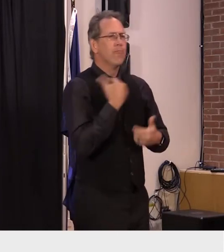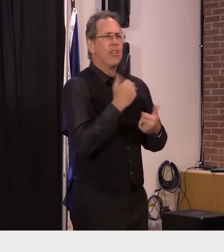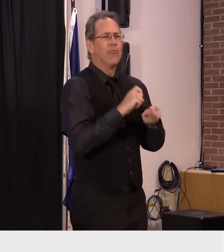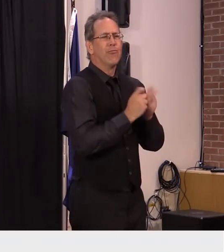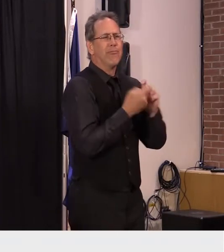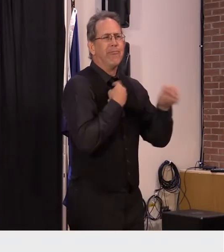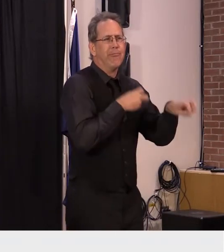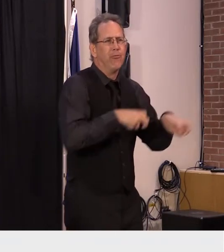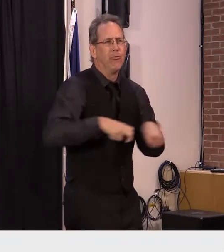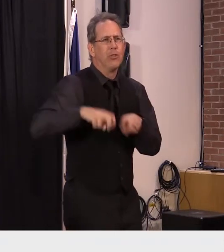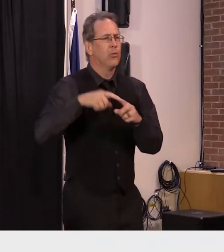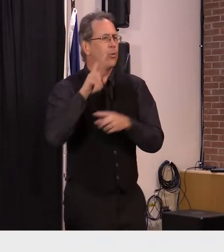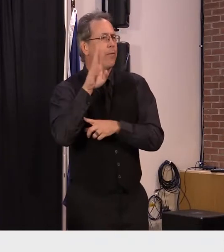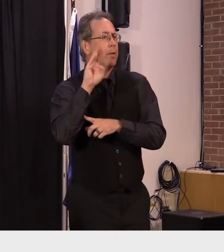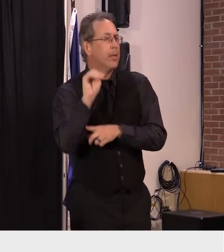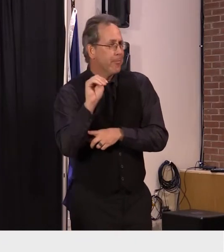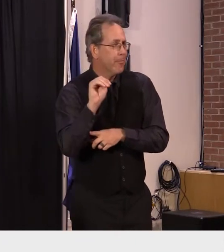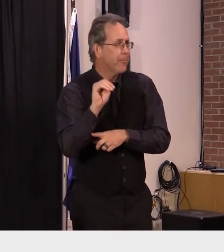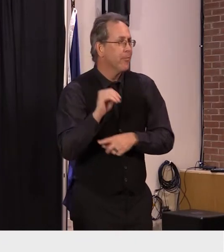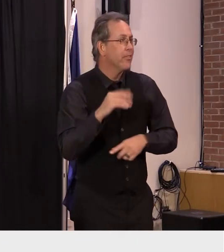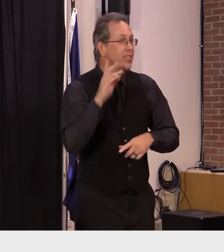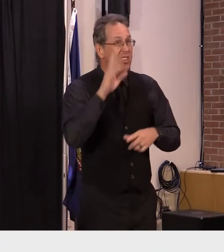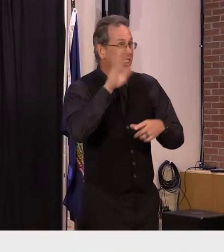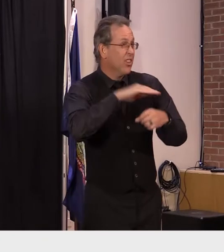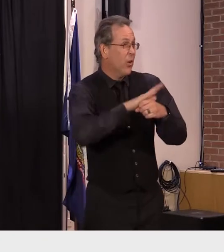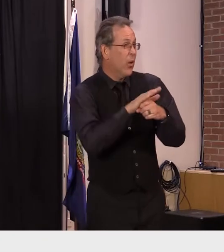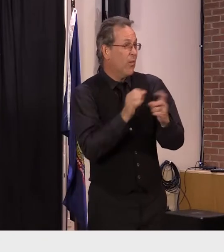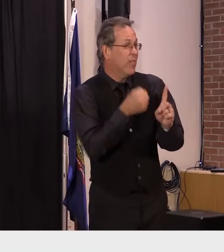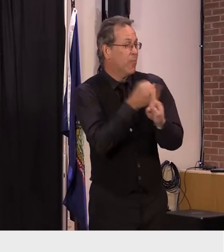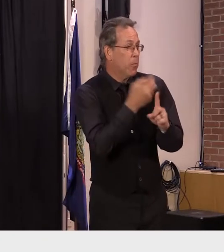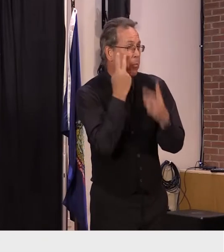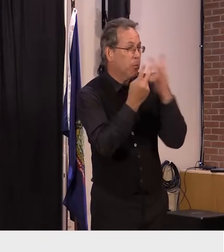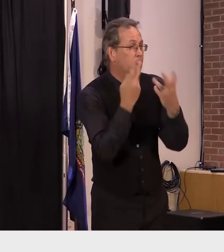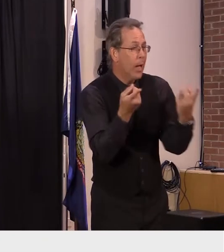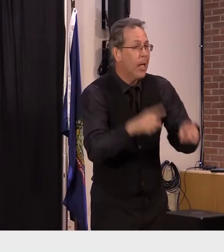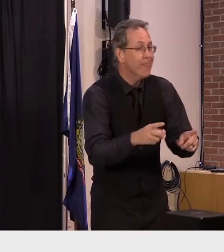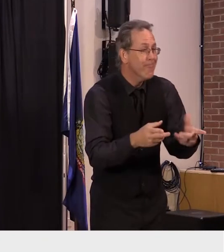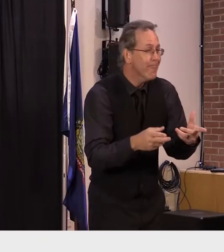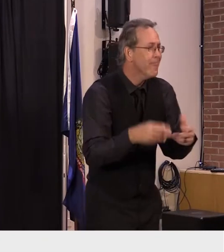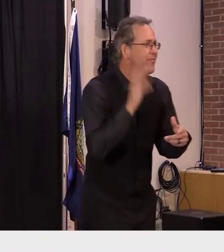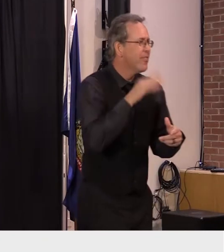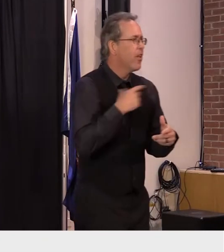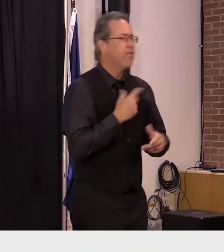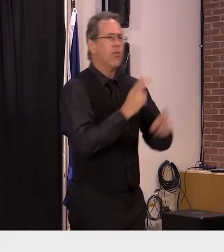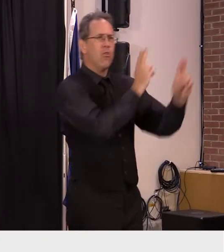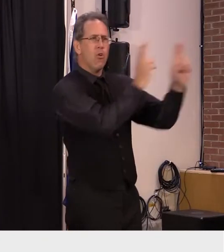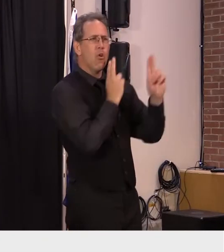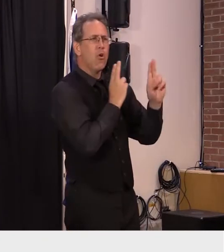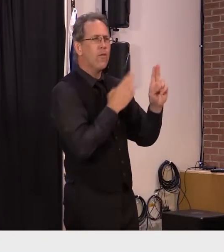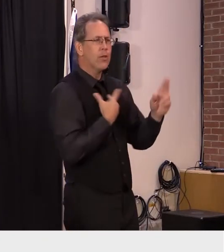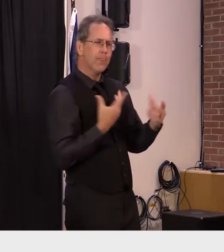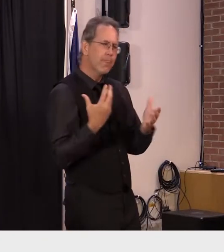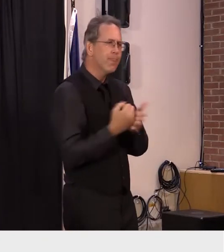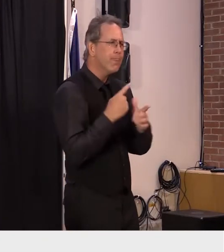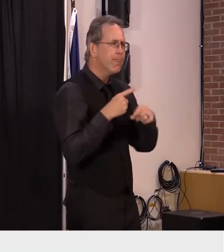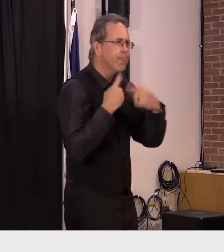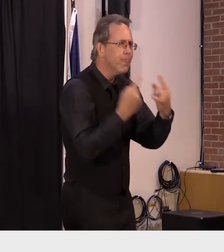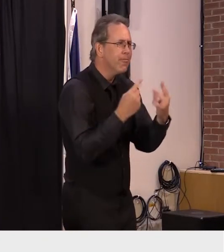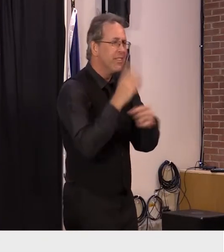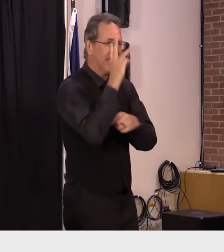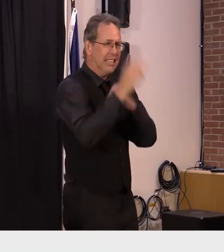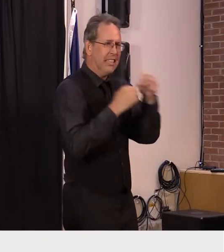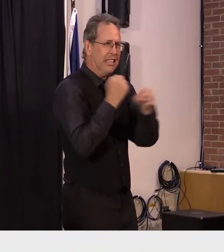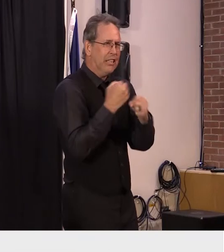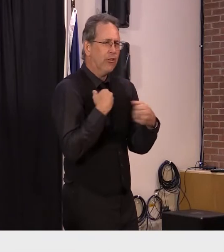phase of the pandemic in particular it's been an honor to serve for the last uh six years i want to in particular thank the governor for his confidence